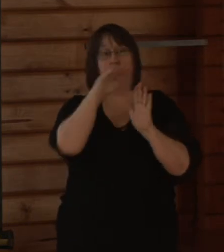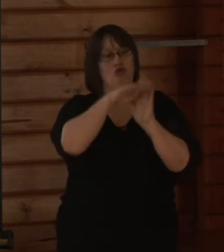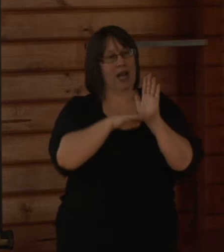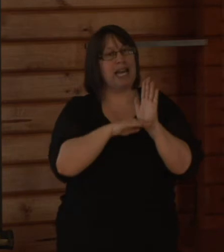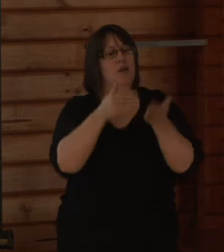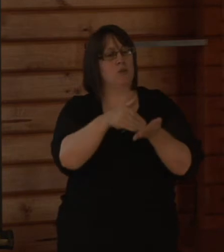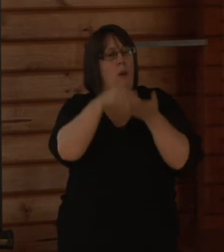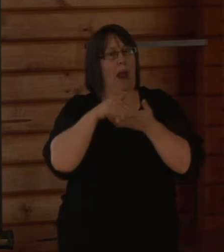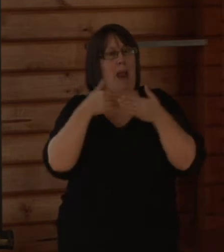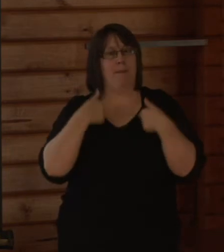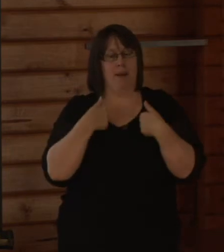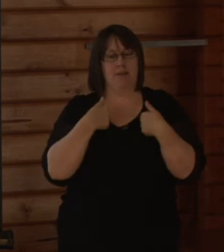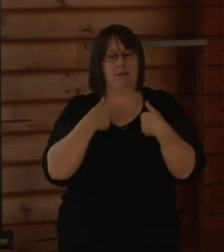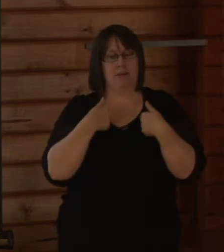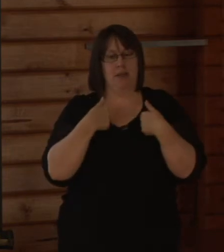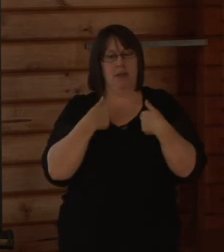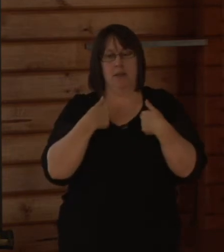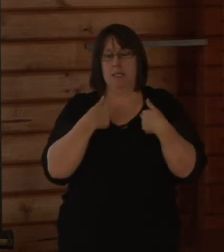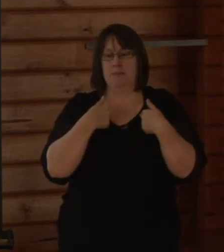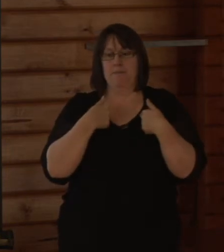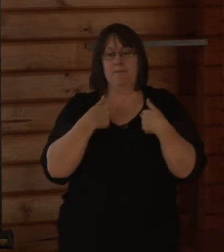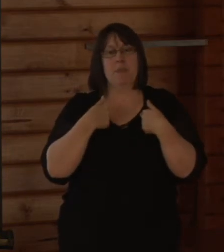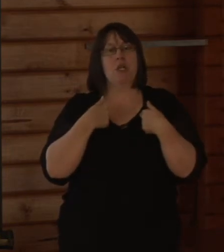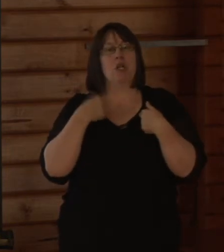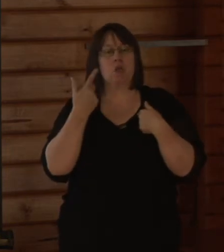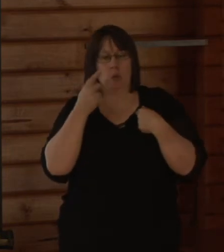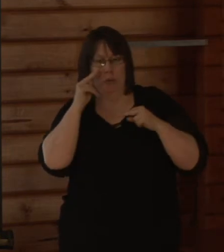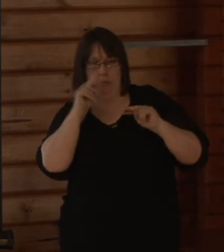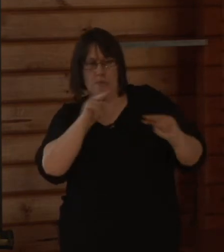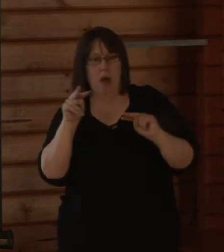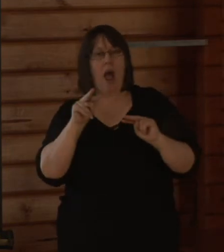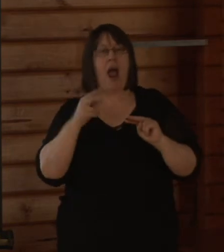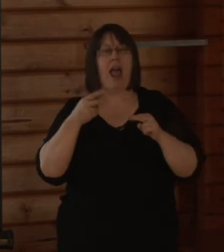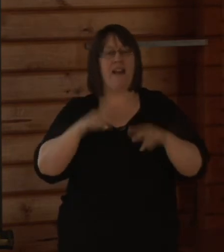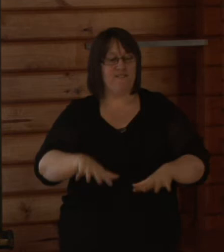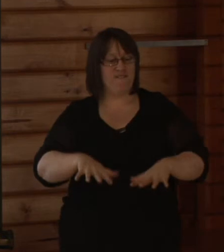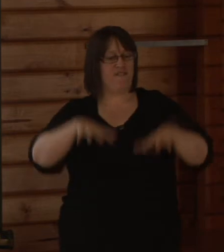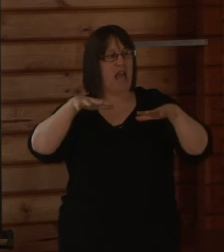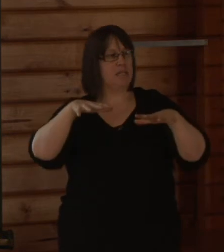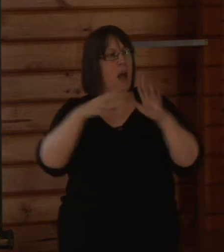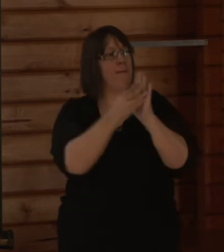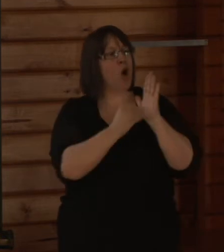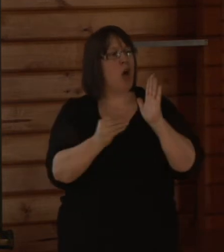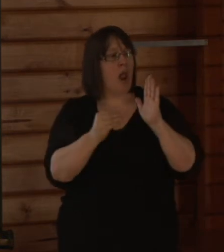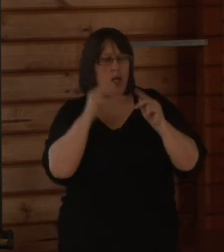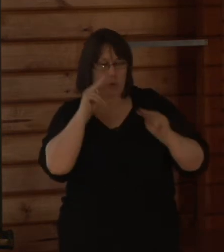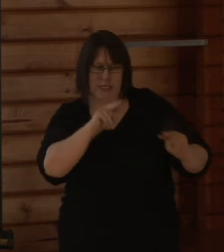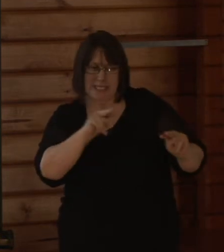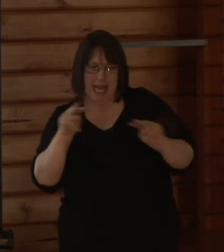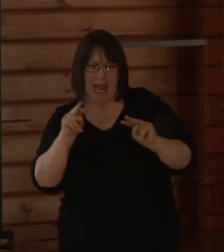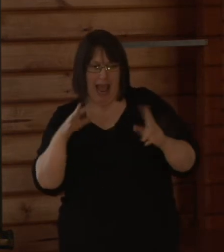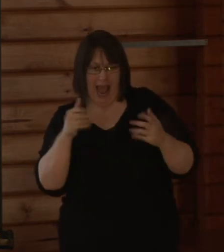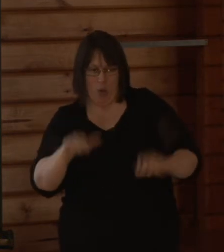to run flood models to determine flood depths and to determine how the flood depths changed